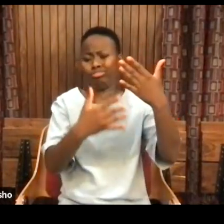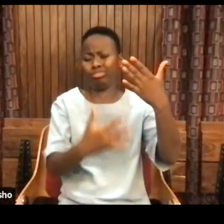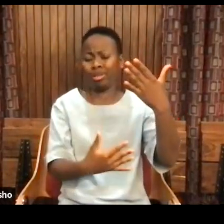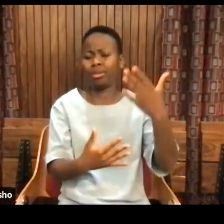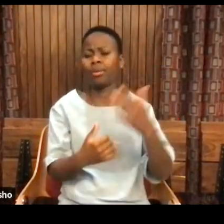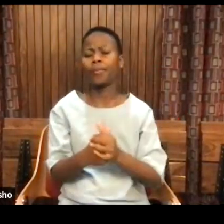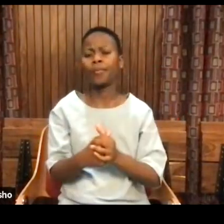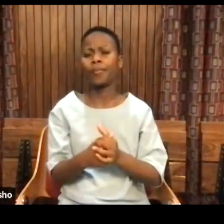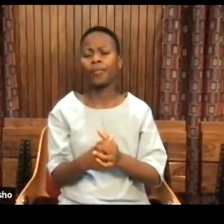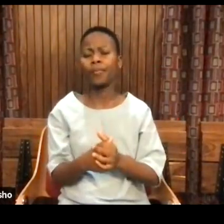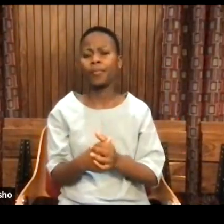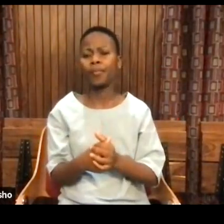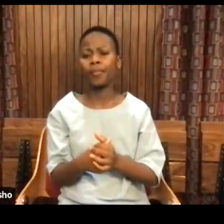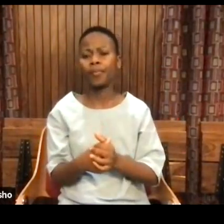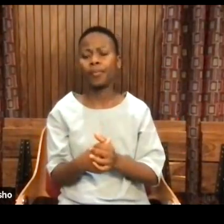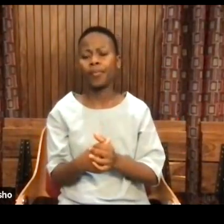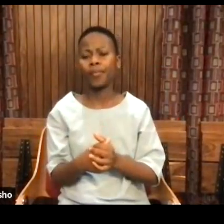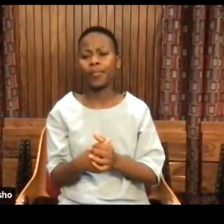then it hit me.